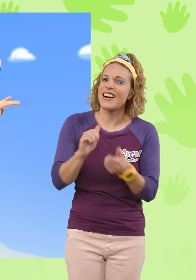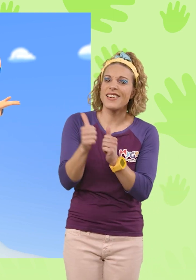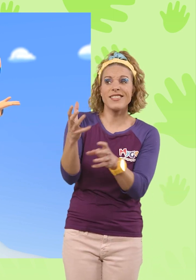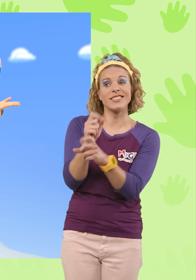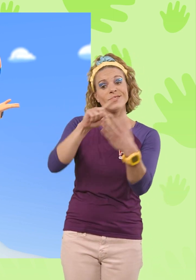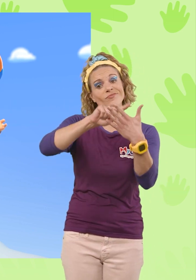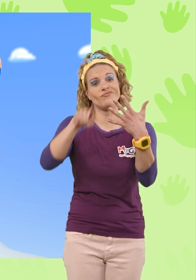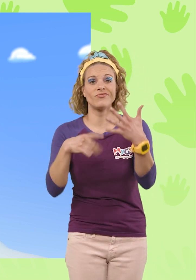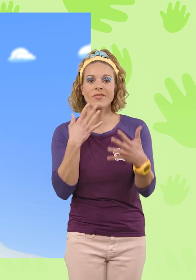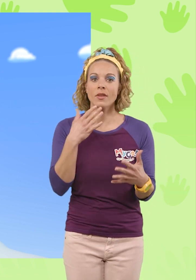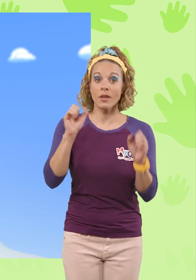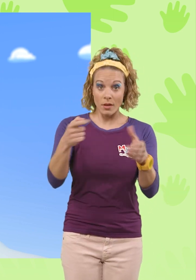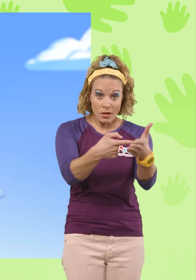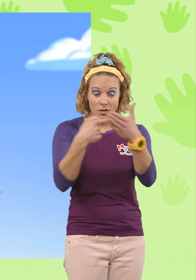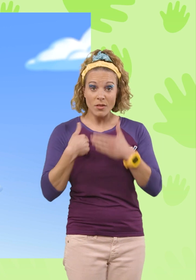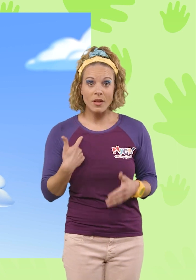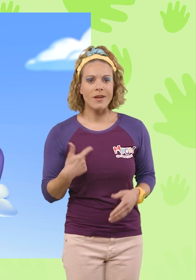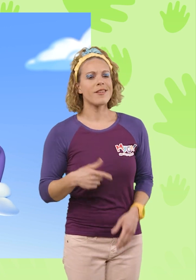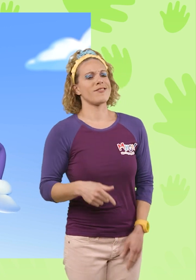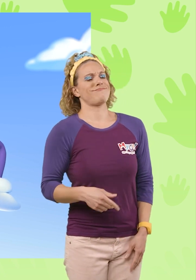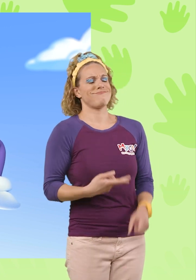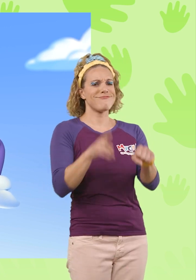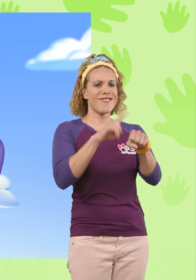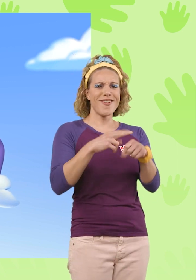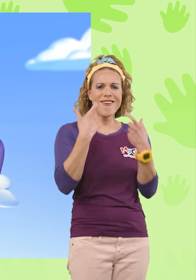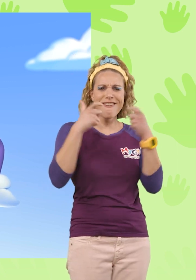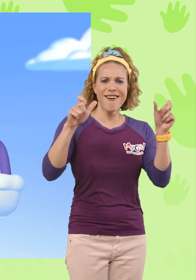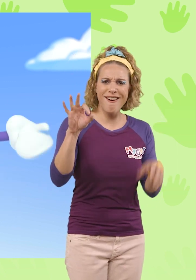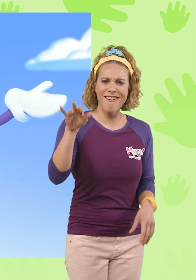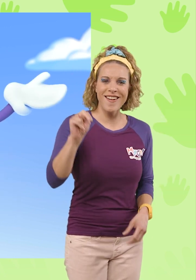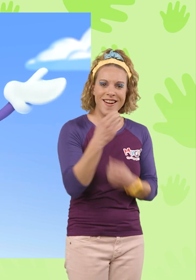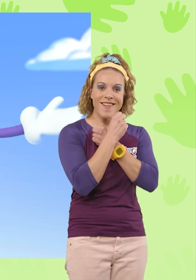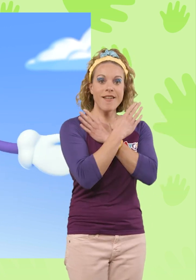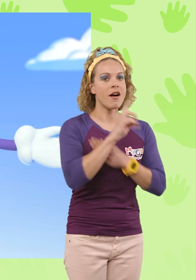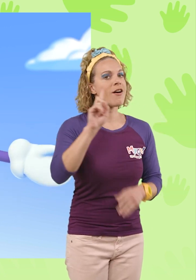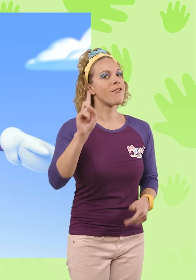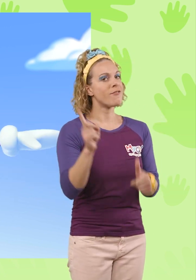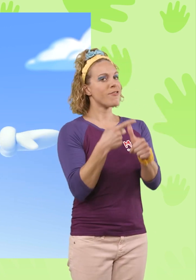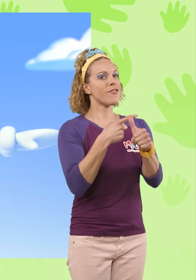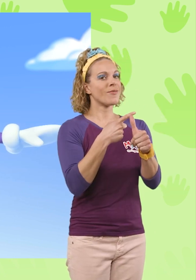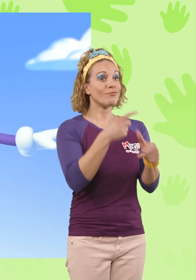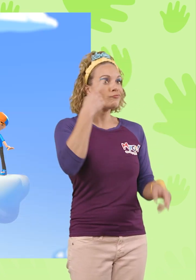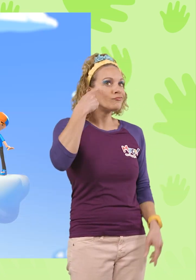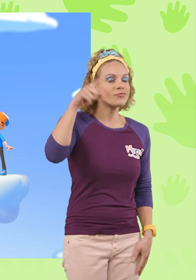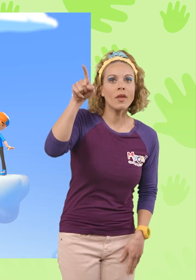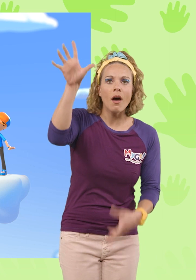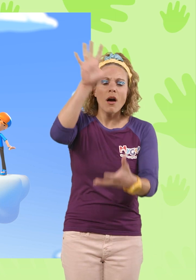colors. Could you show me? Of course, Superfan Blippi! First, let's check out this puffy cloud called a